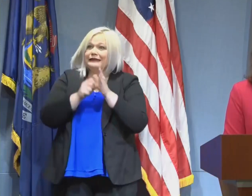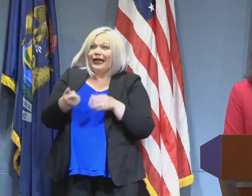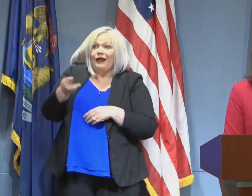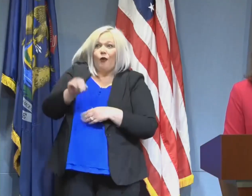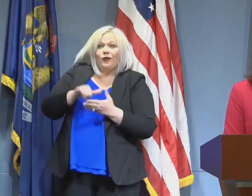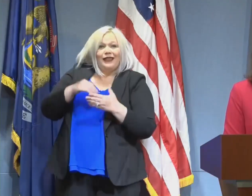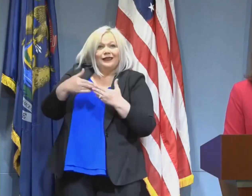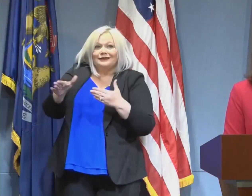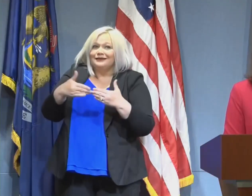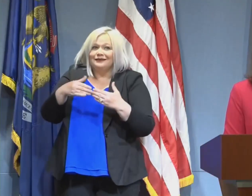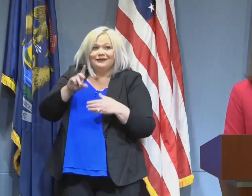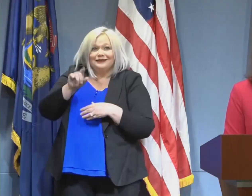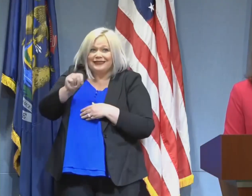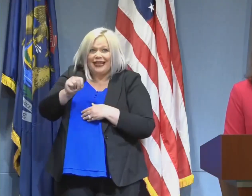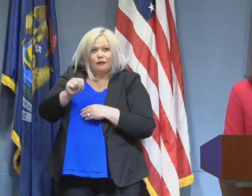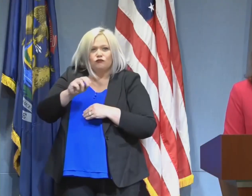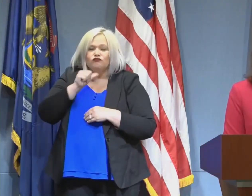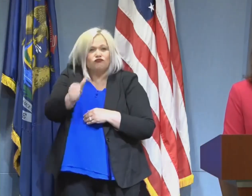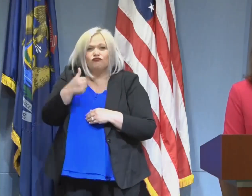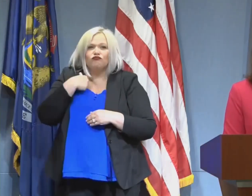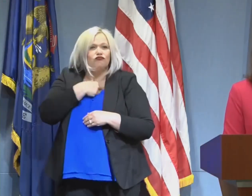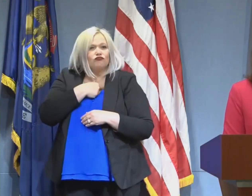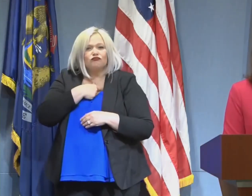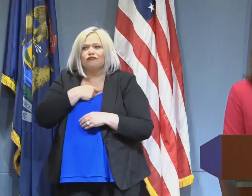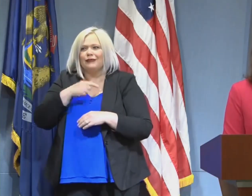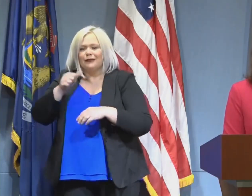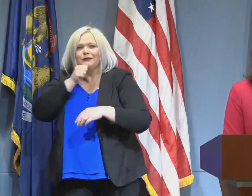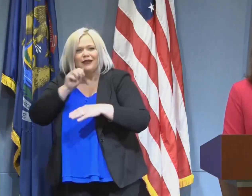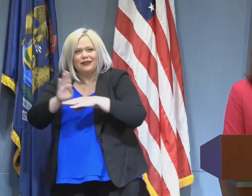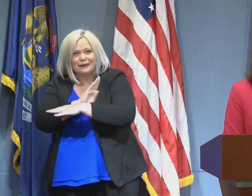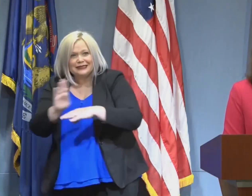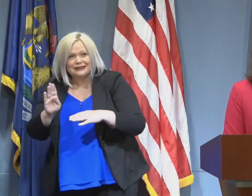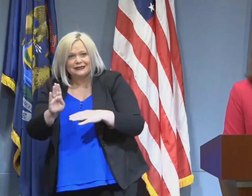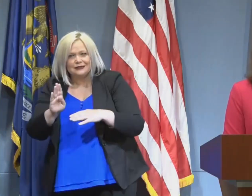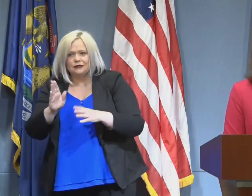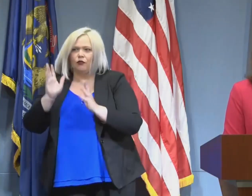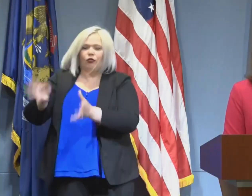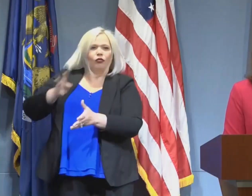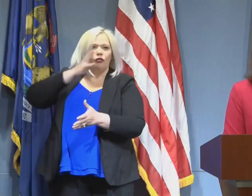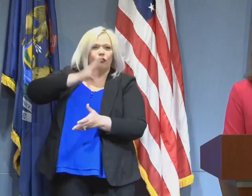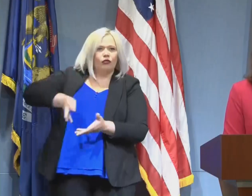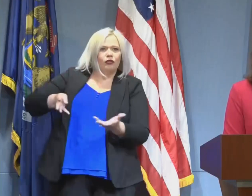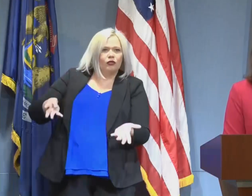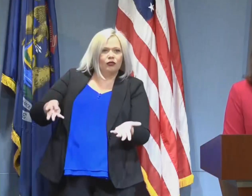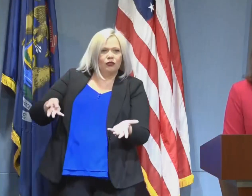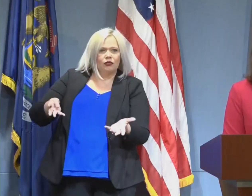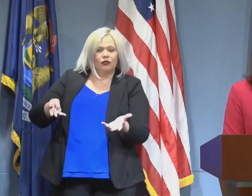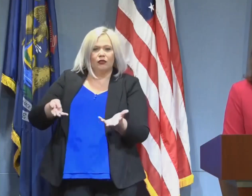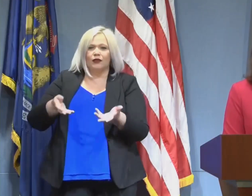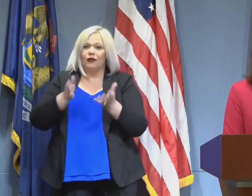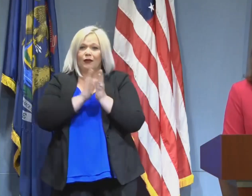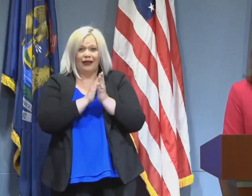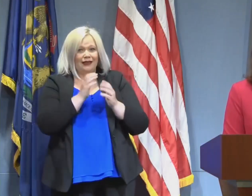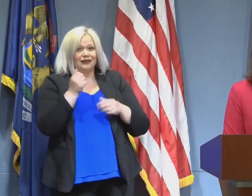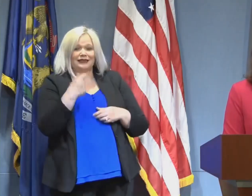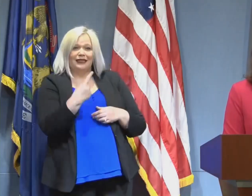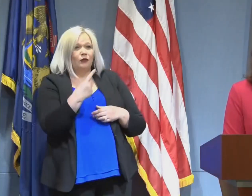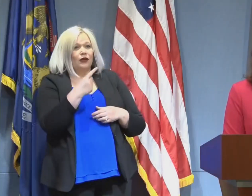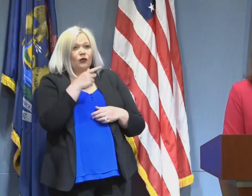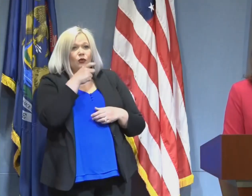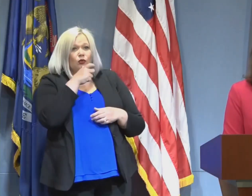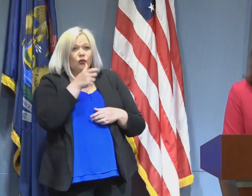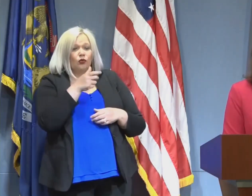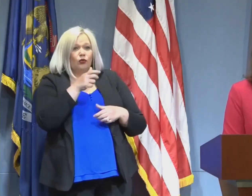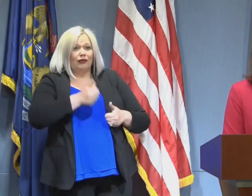that we can rebuild these critical pieces of our infrastructure. Ask anyone who lives on Wixom Lake what they're looking out at now.